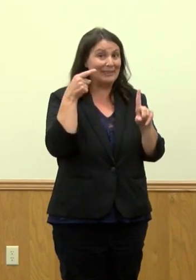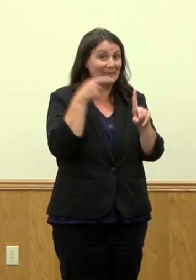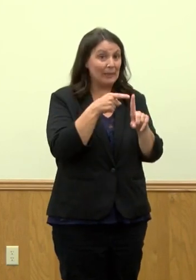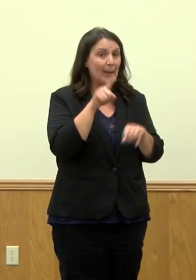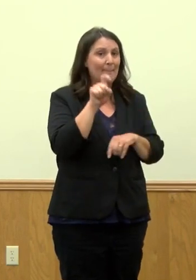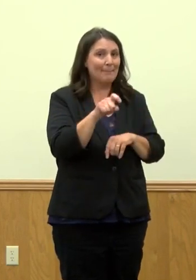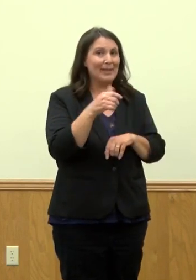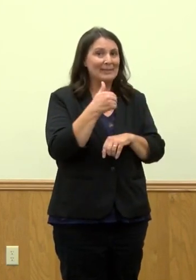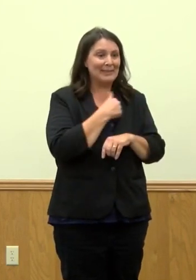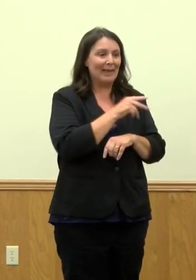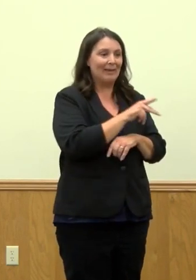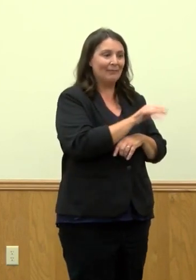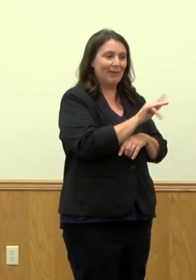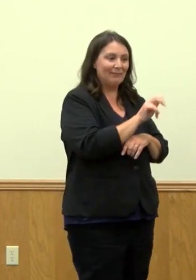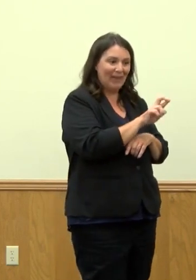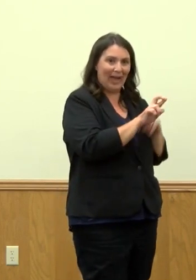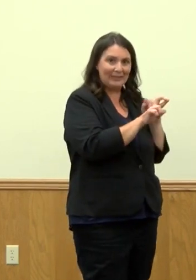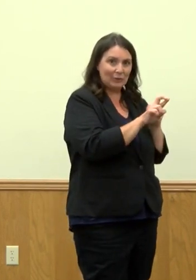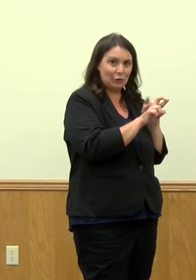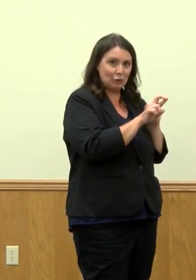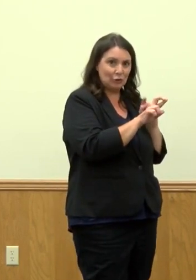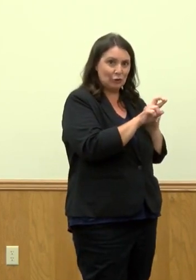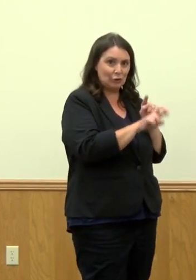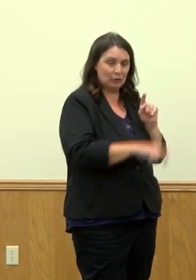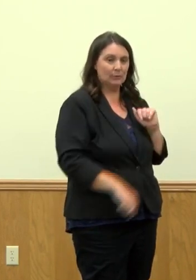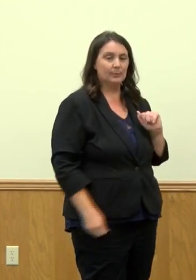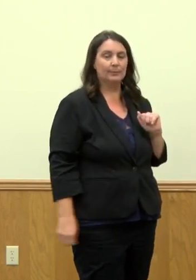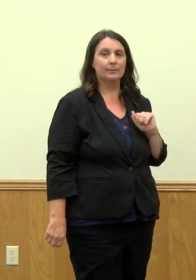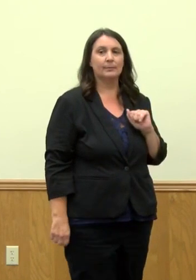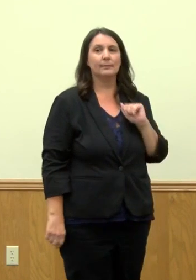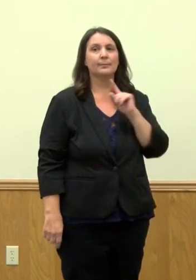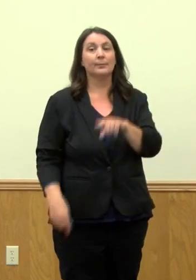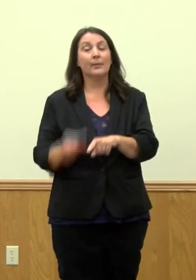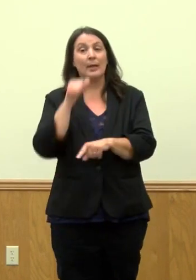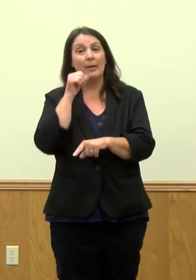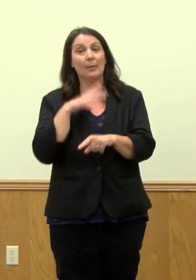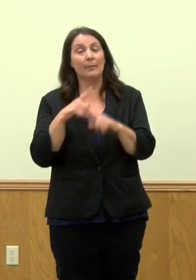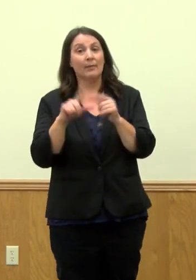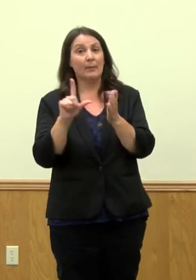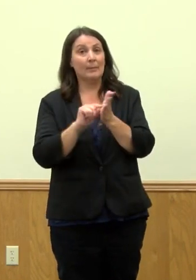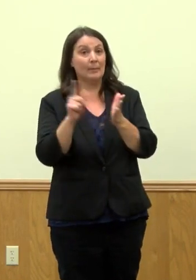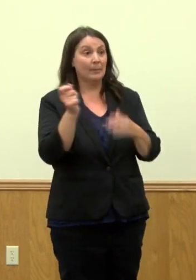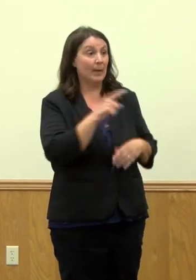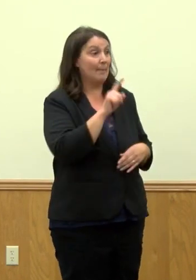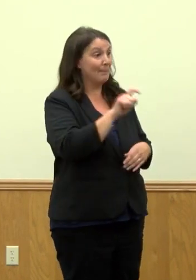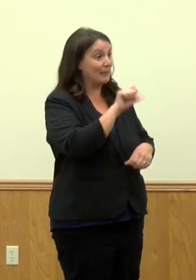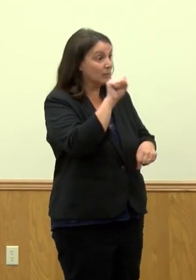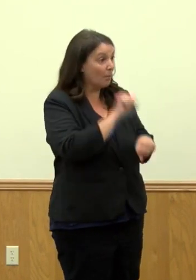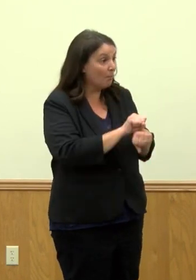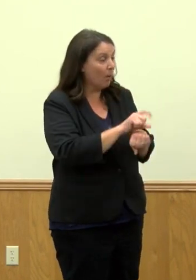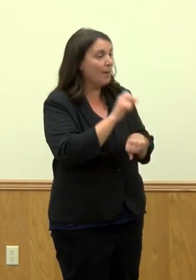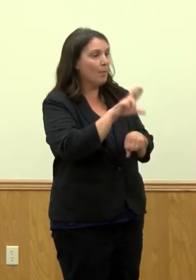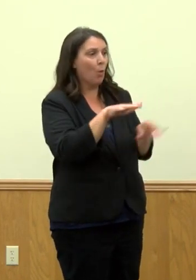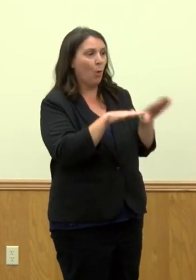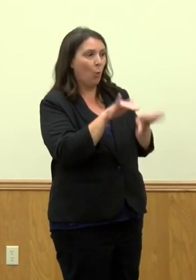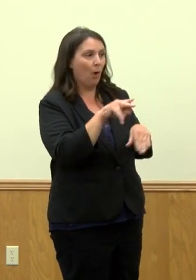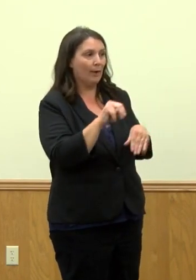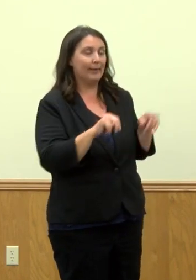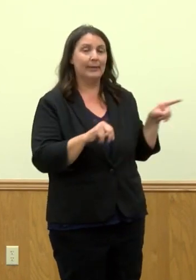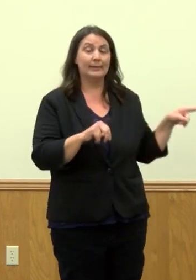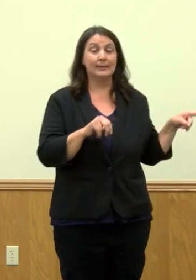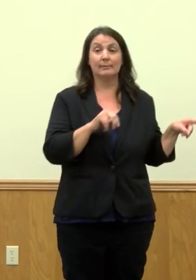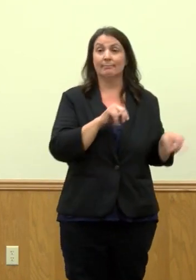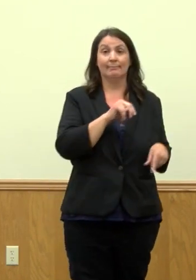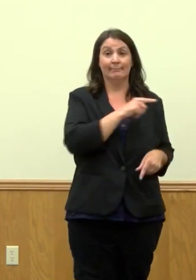you've had to have had Pfizer before. Okay. Yeah. Okay. And then, are they appointed, or are they walking? Right now, have a mix.